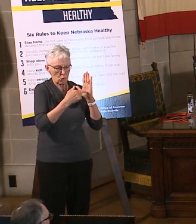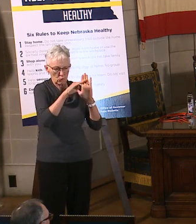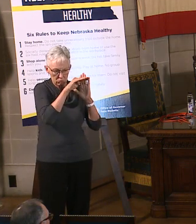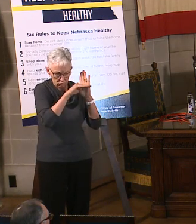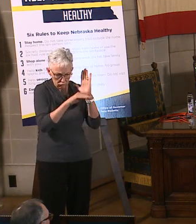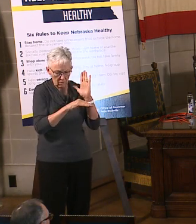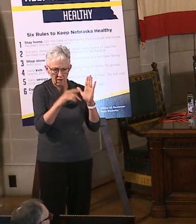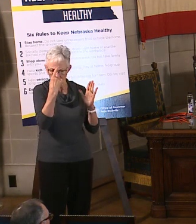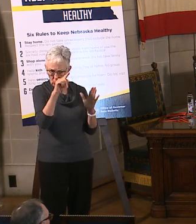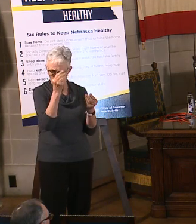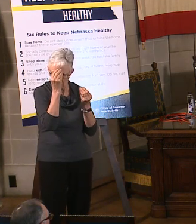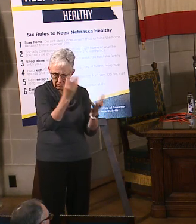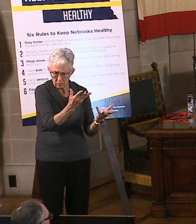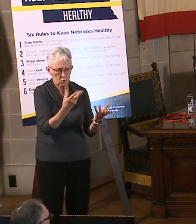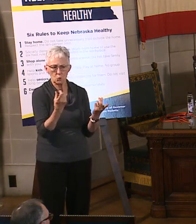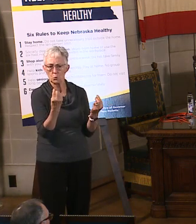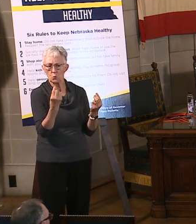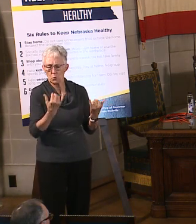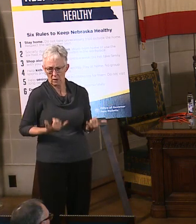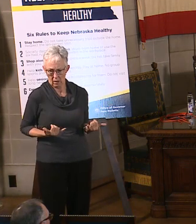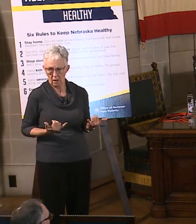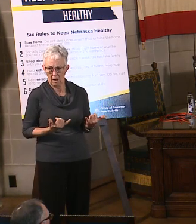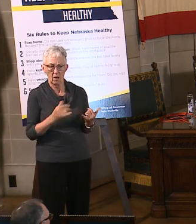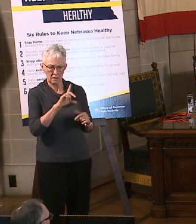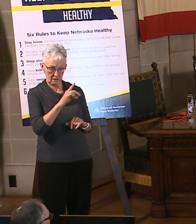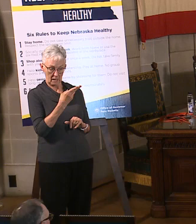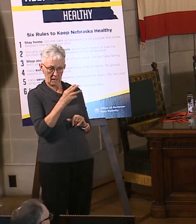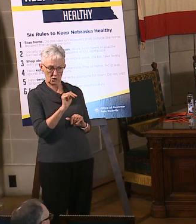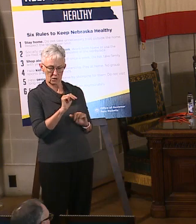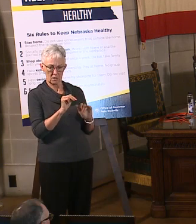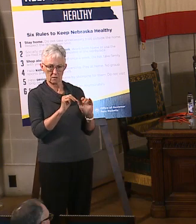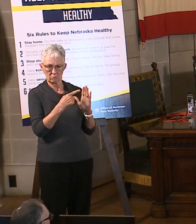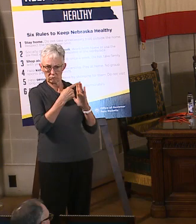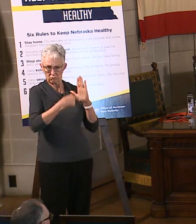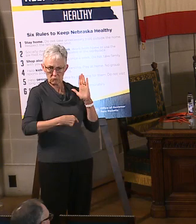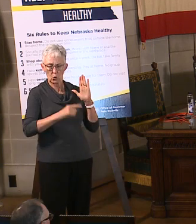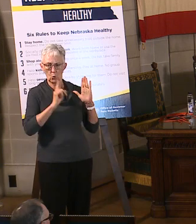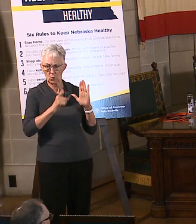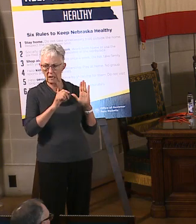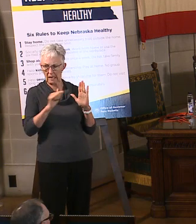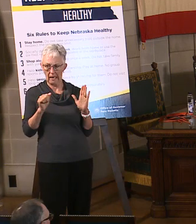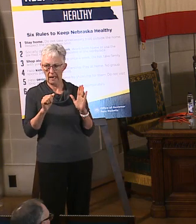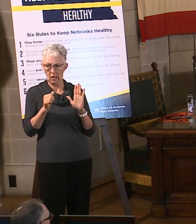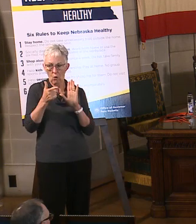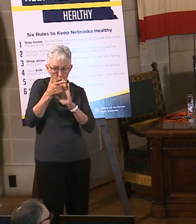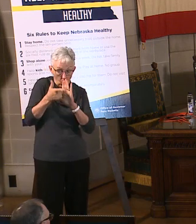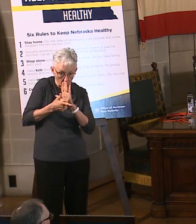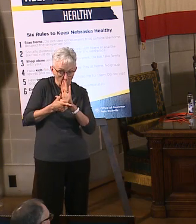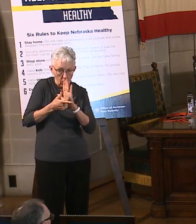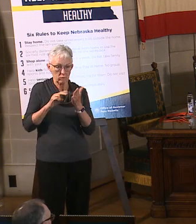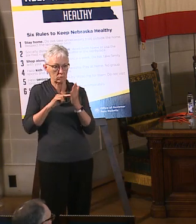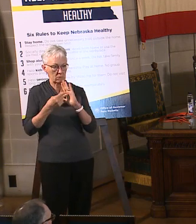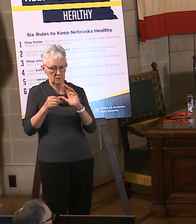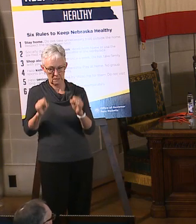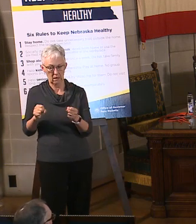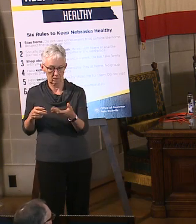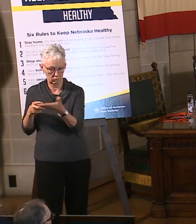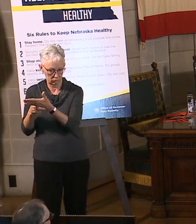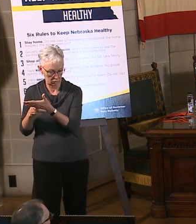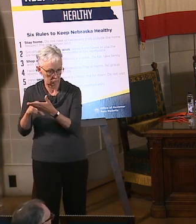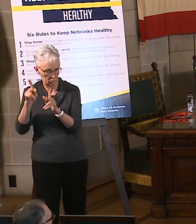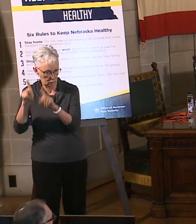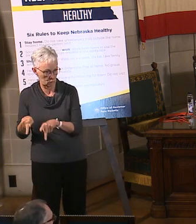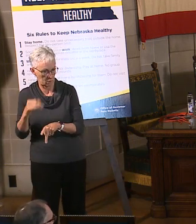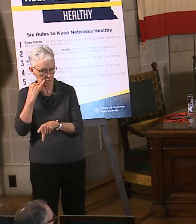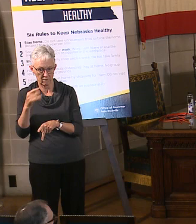specifically in a DHM, which is a law, as a matter of law, you know, it's a restriction in the law, versus a guidance where we've